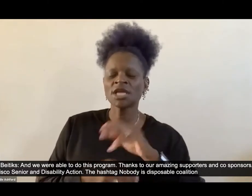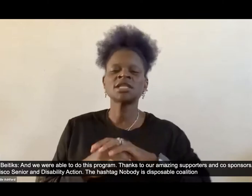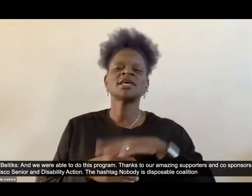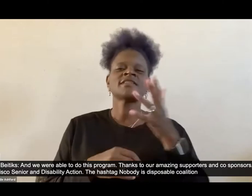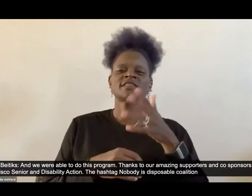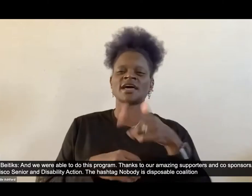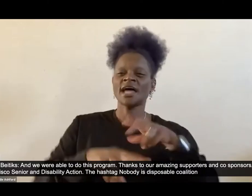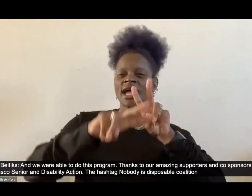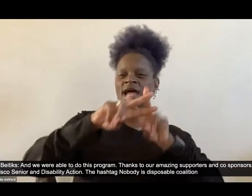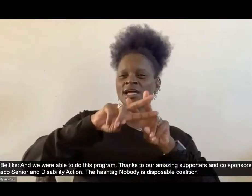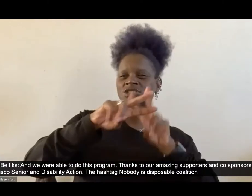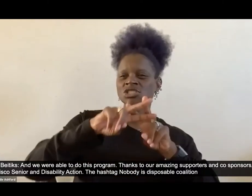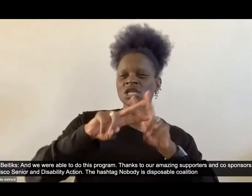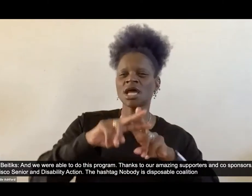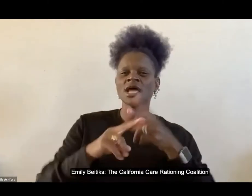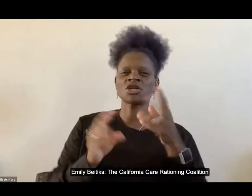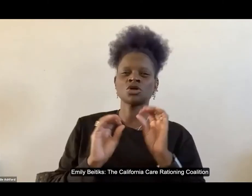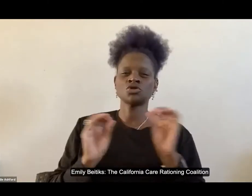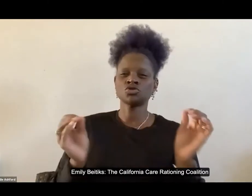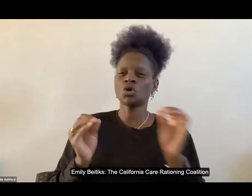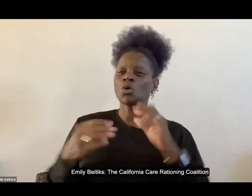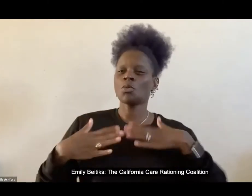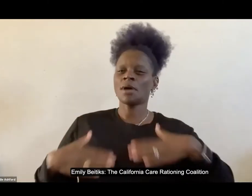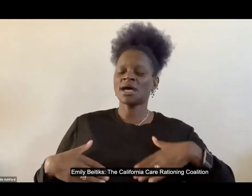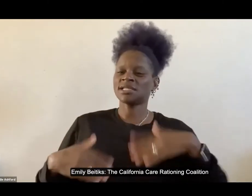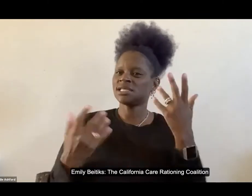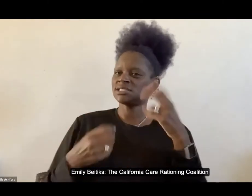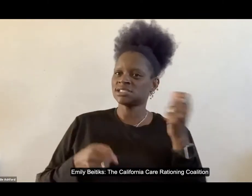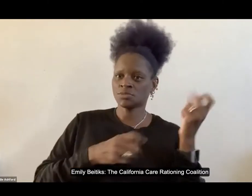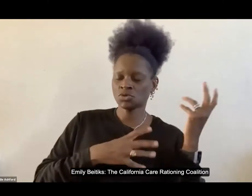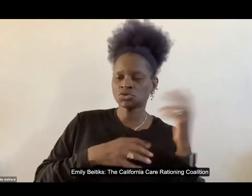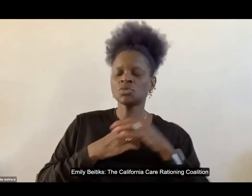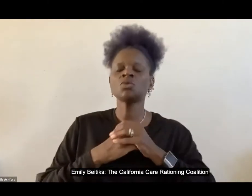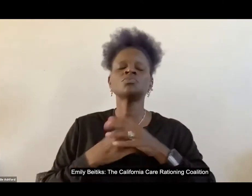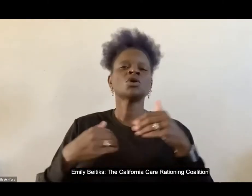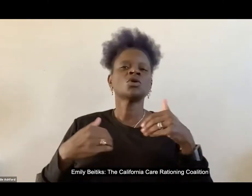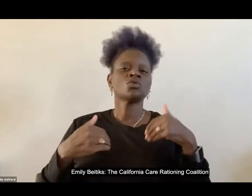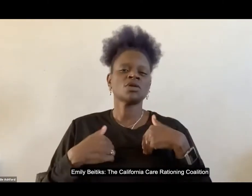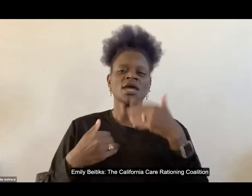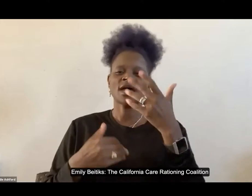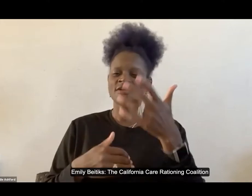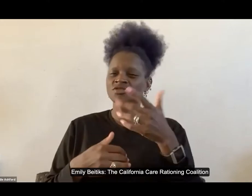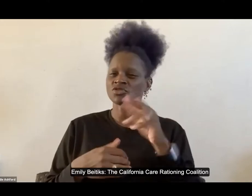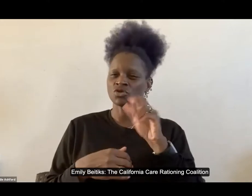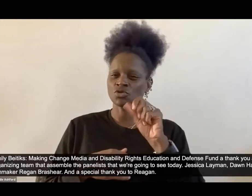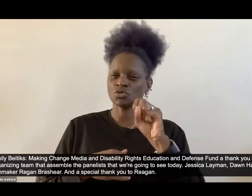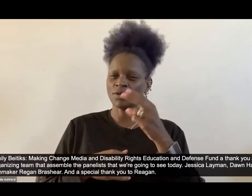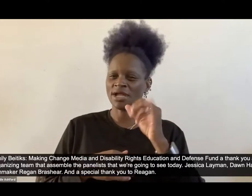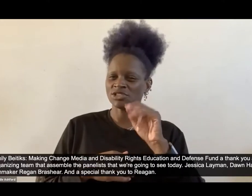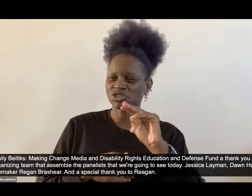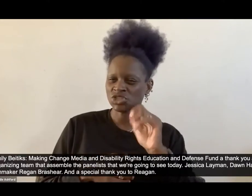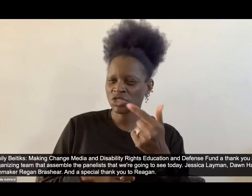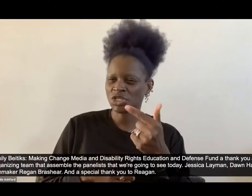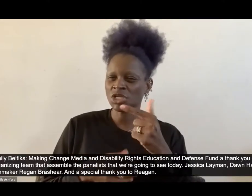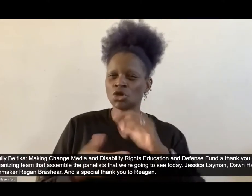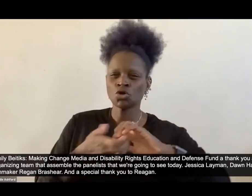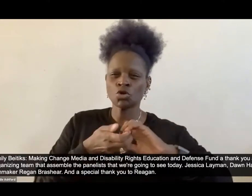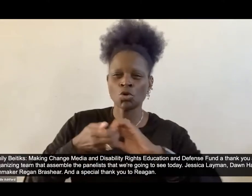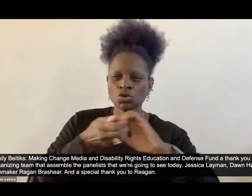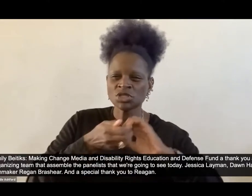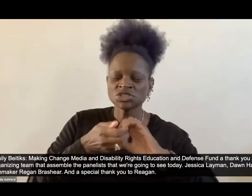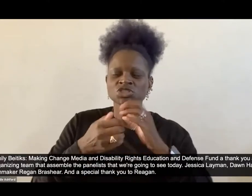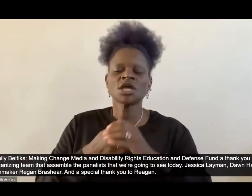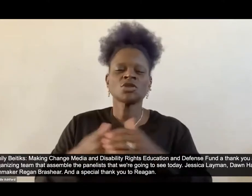NoBodyIsDisposableCoalition, the California Care Rationing Coalition, Making Change Media,